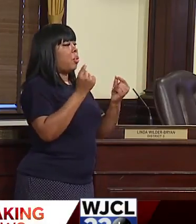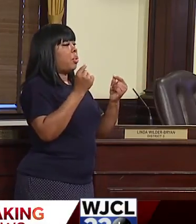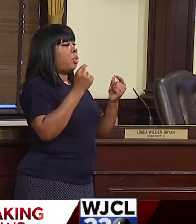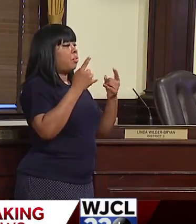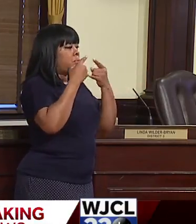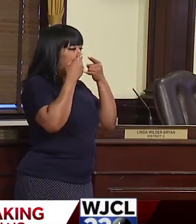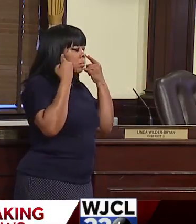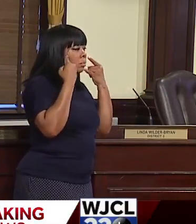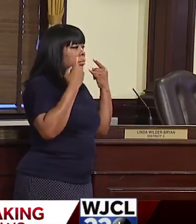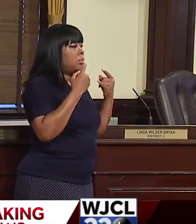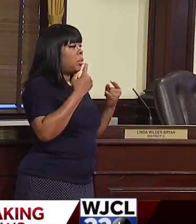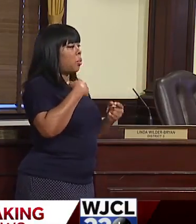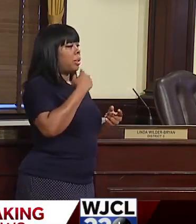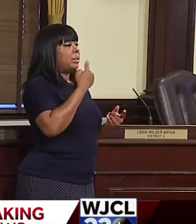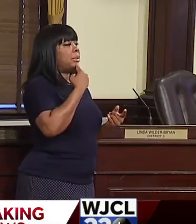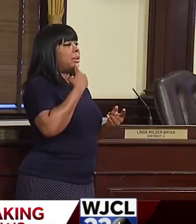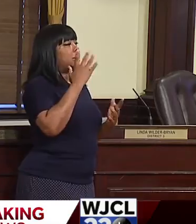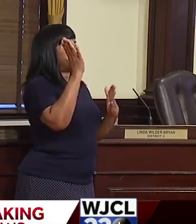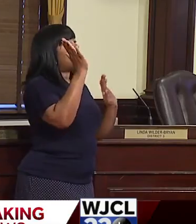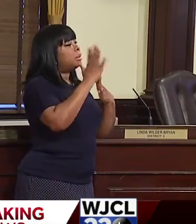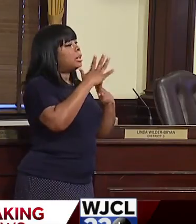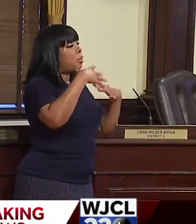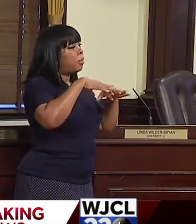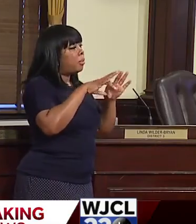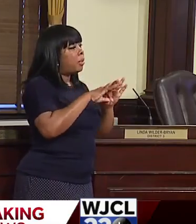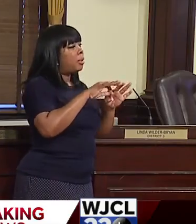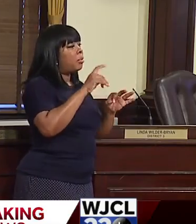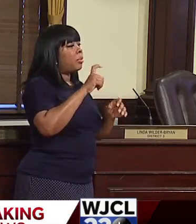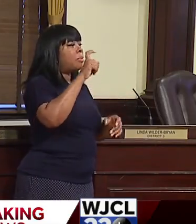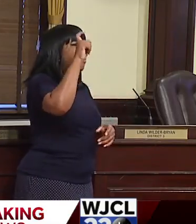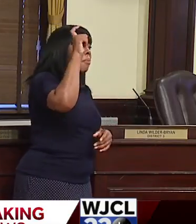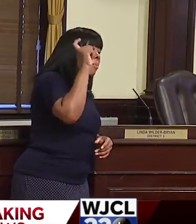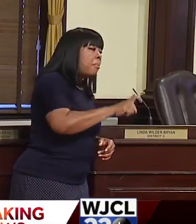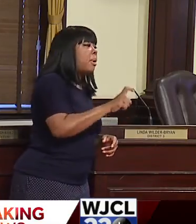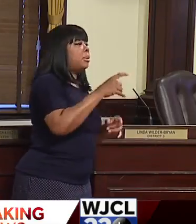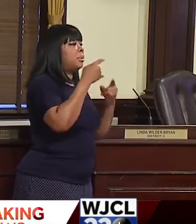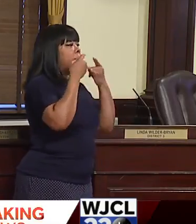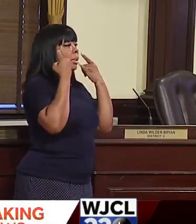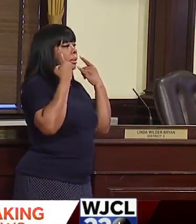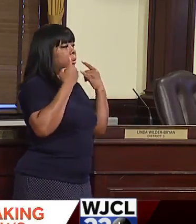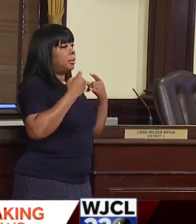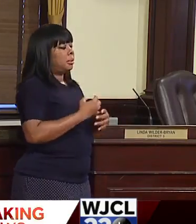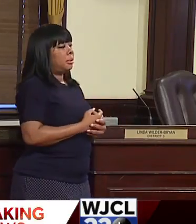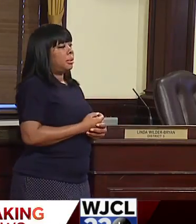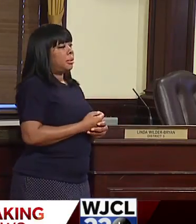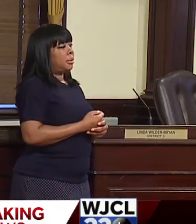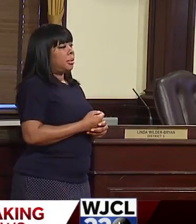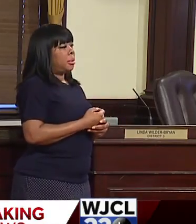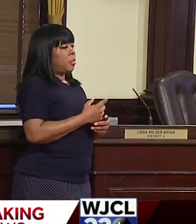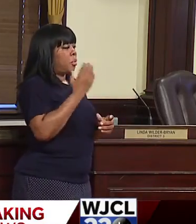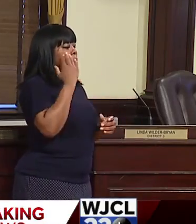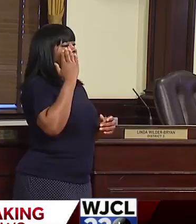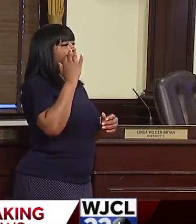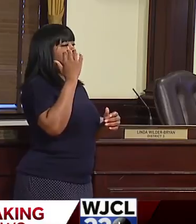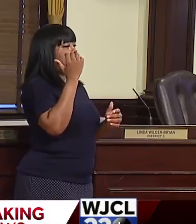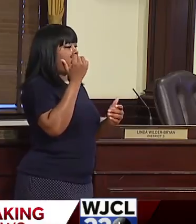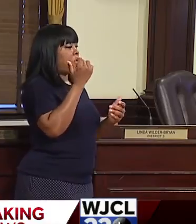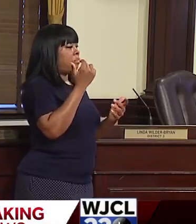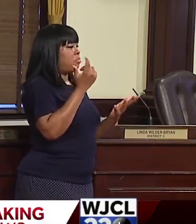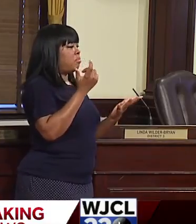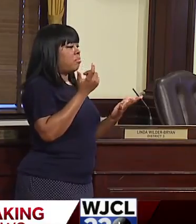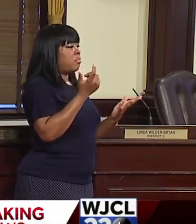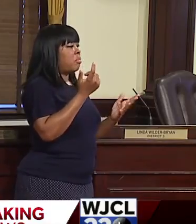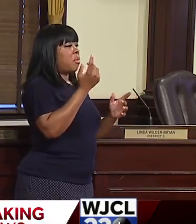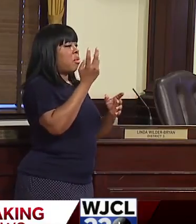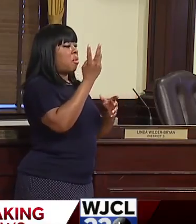mask. We're just saying it's important enough. We mandating you for to wear a mask. We know that everybody does that over, um,